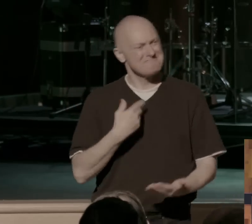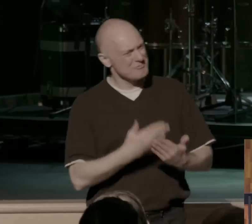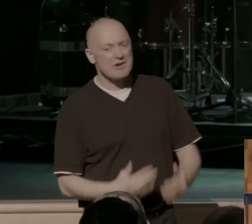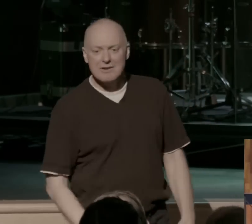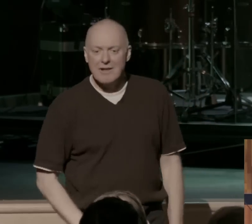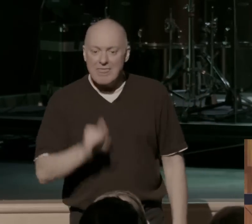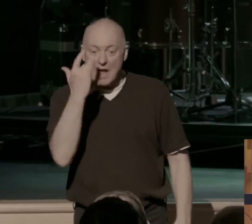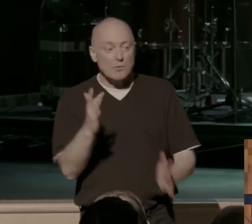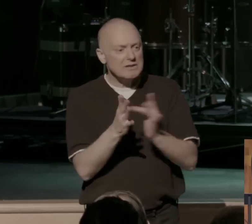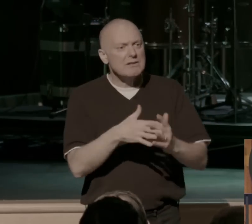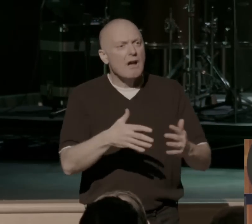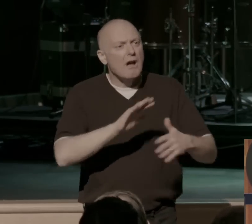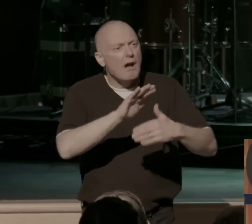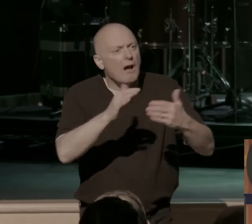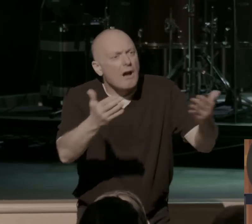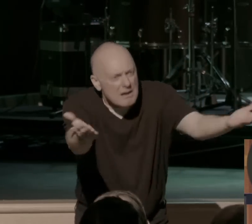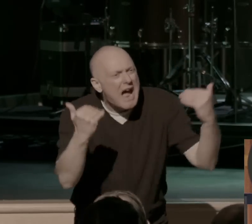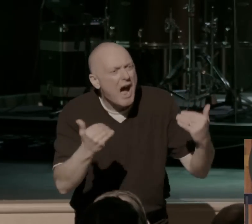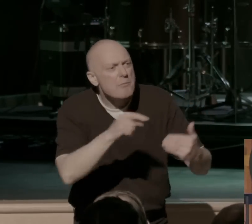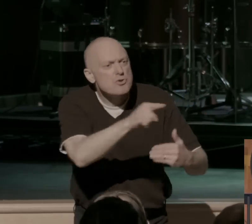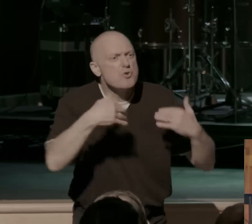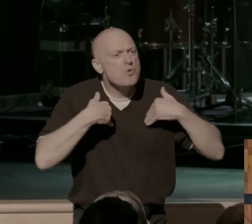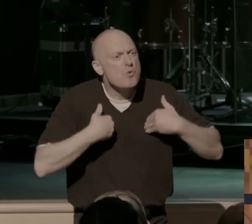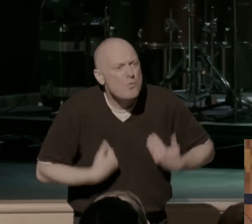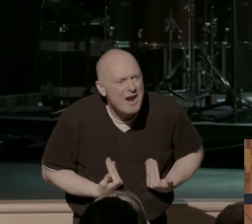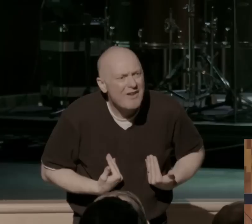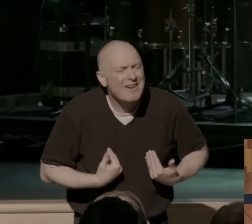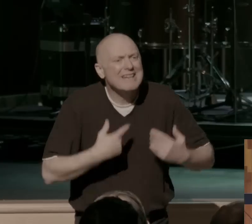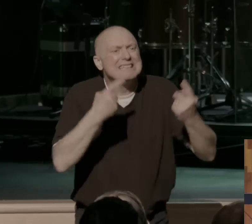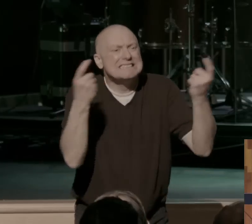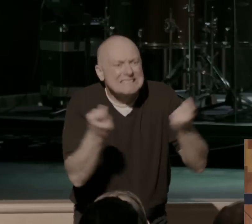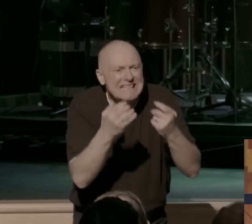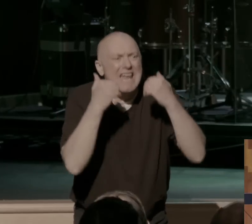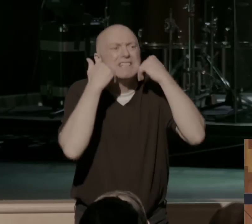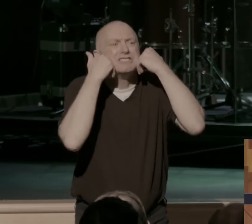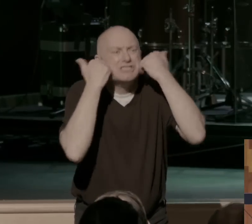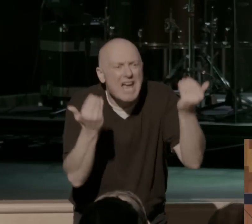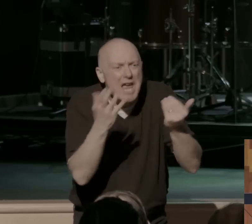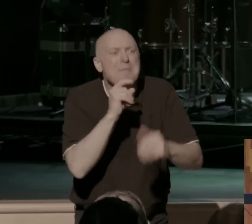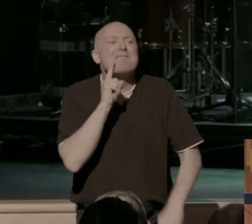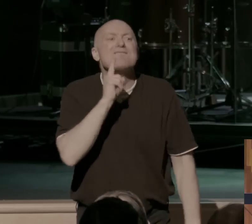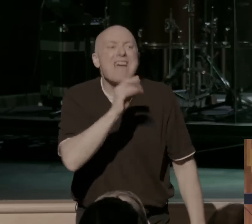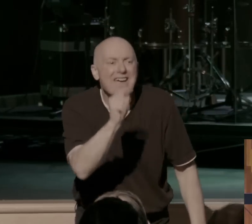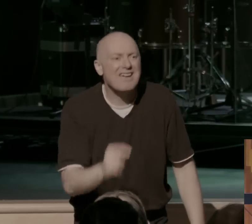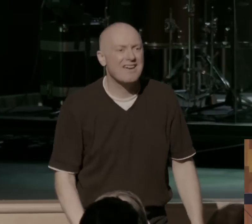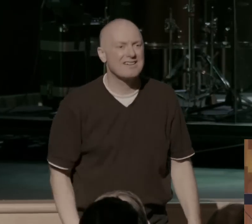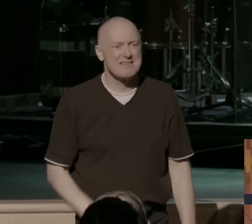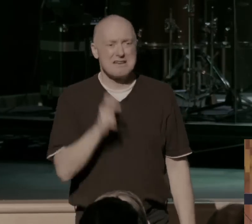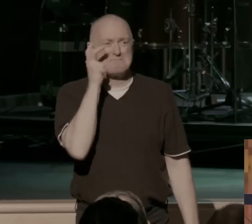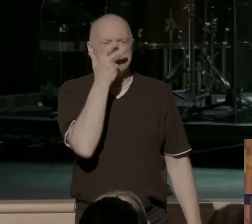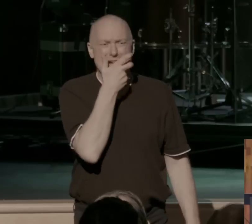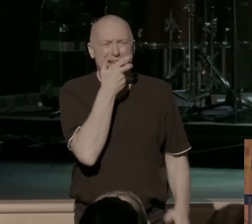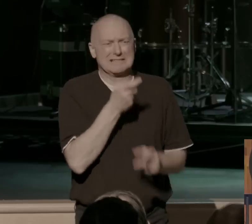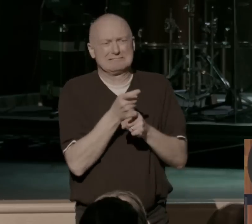are weary, because sin and shame and faking it, these masks, it's so tiring. Let's bring it to the cross.